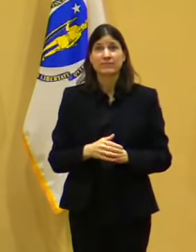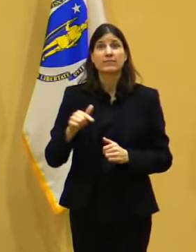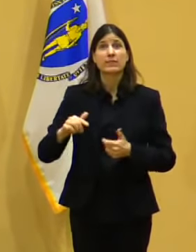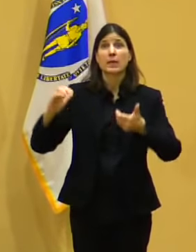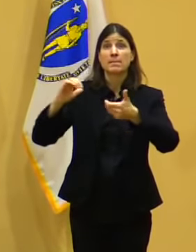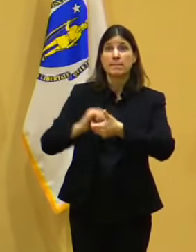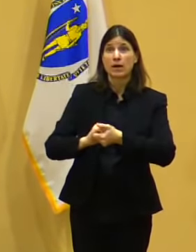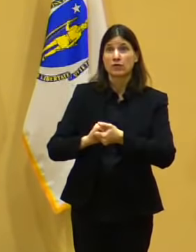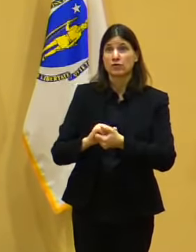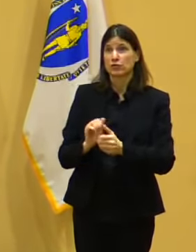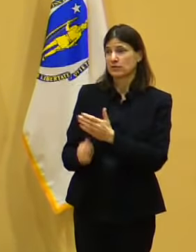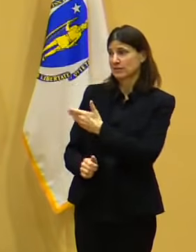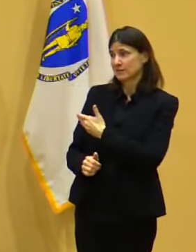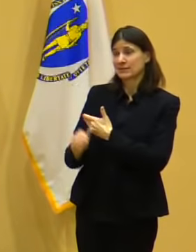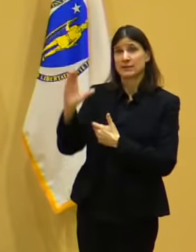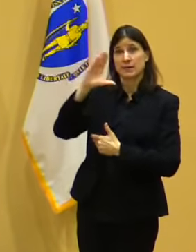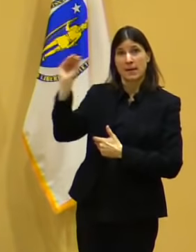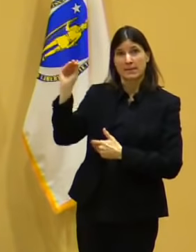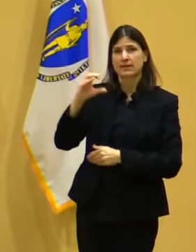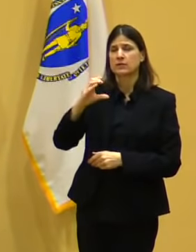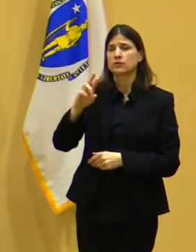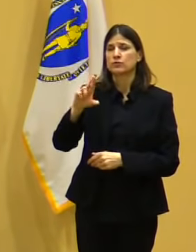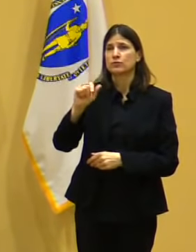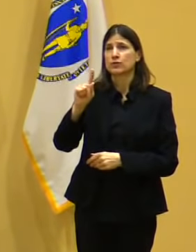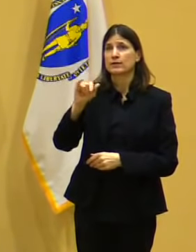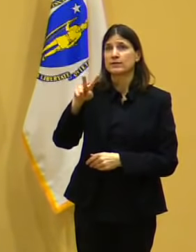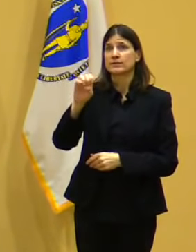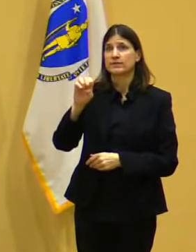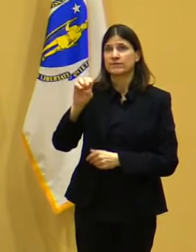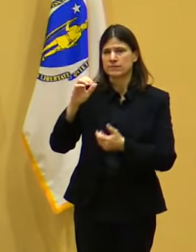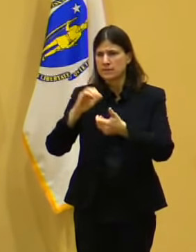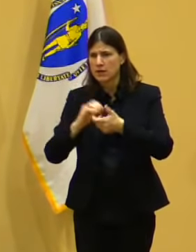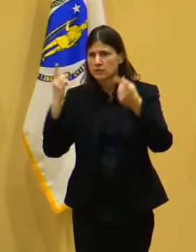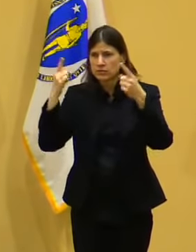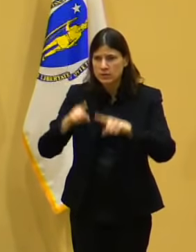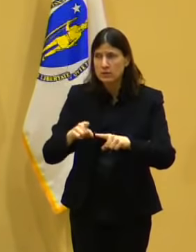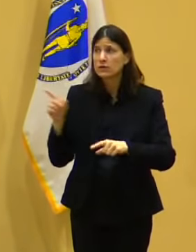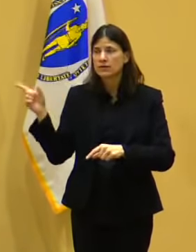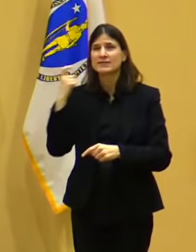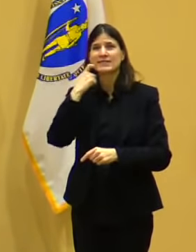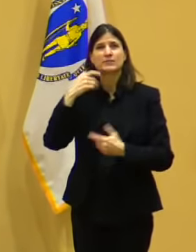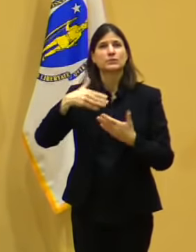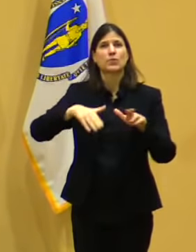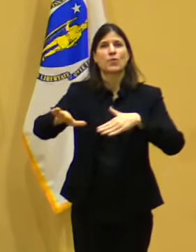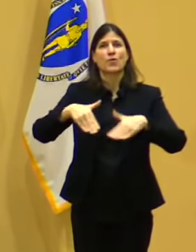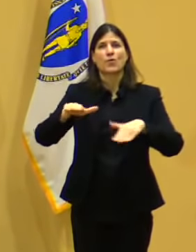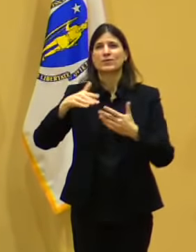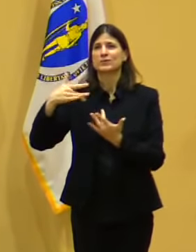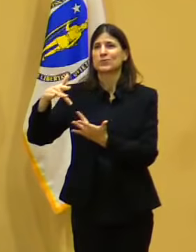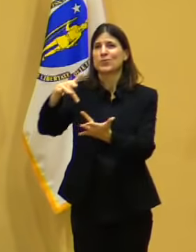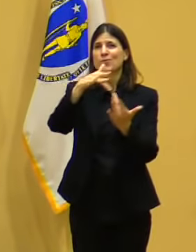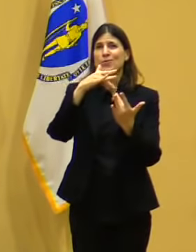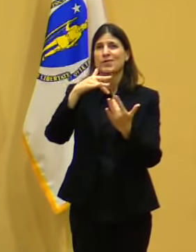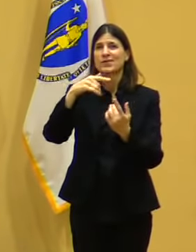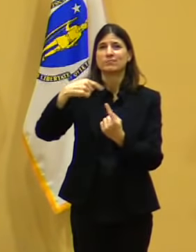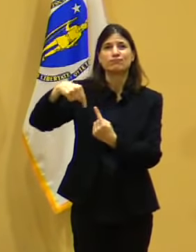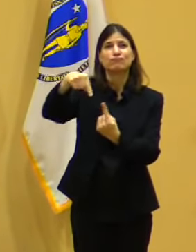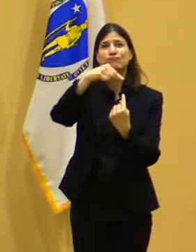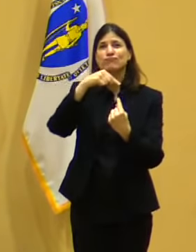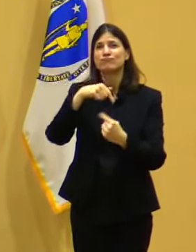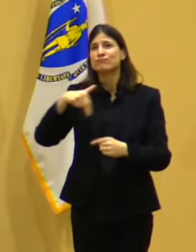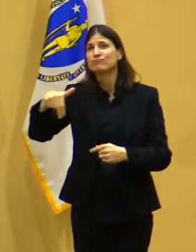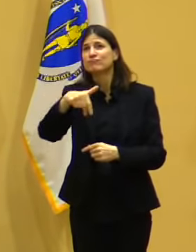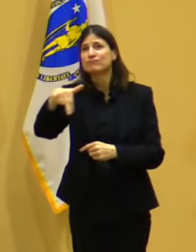and for showing us around the site. We're also joined by Joan Hadam Roy, the CEO of Elder